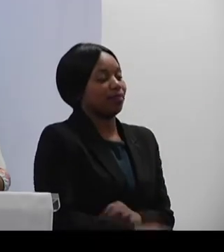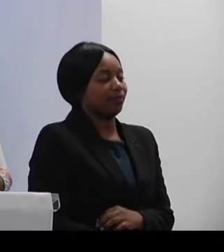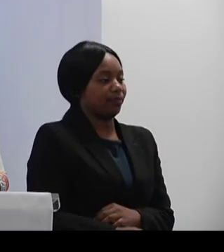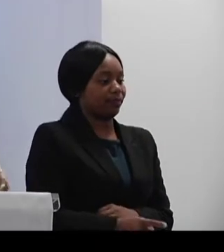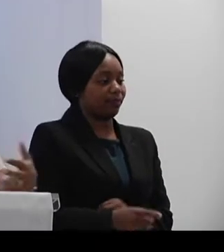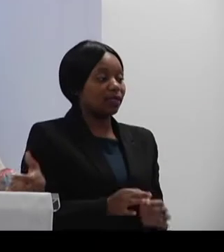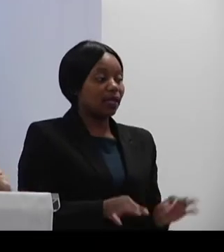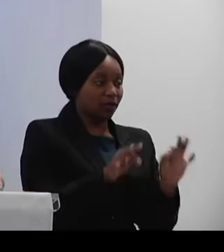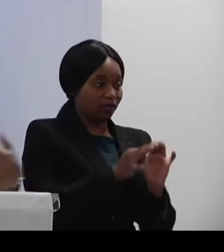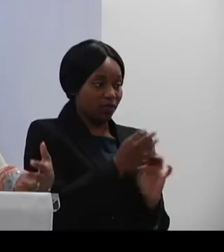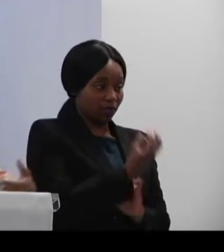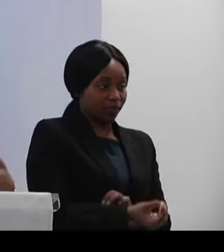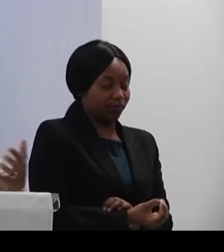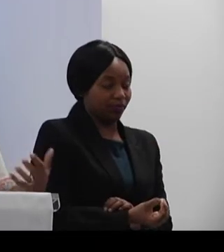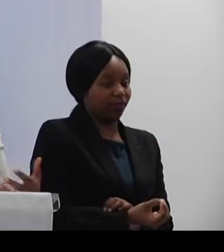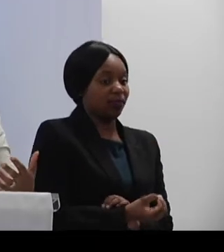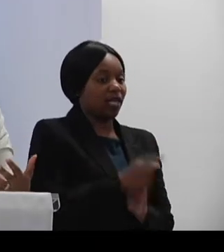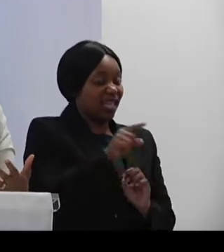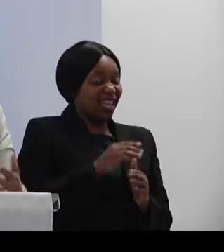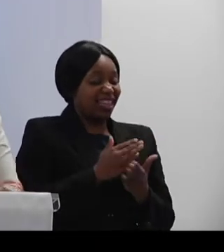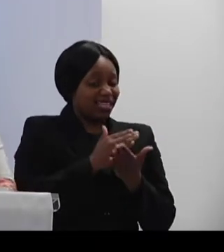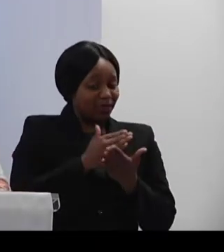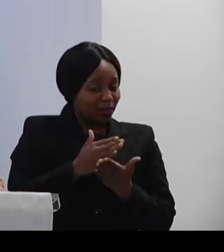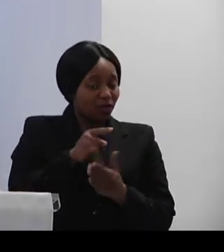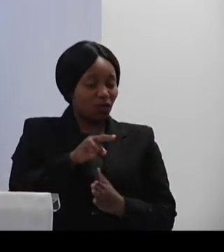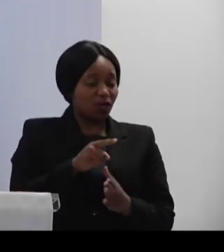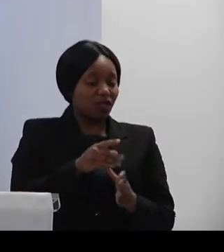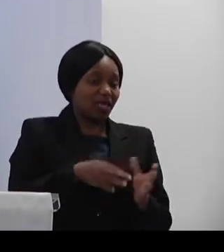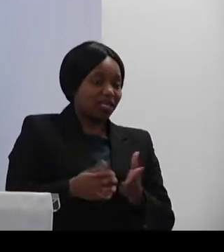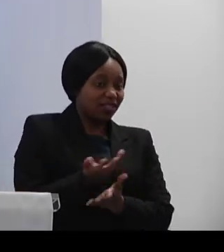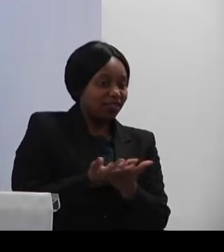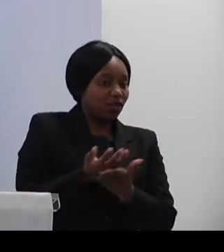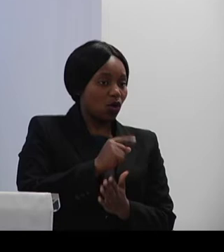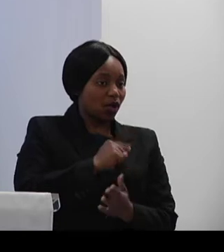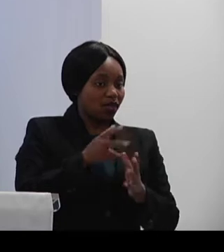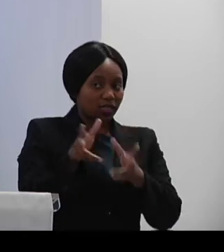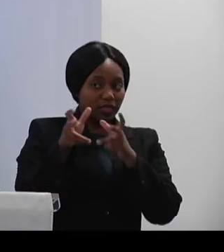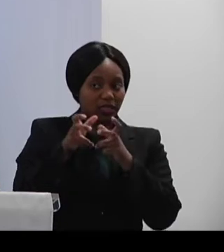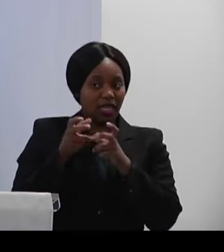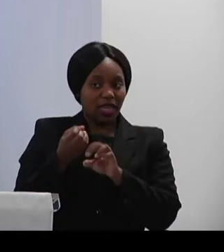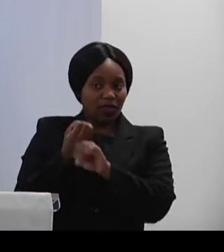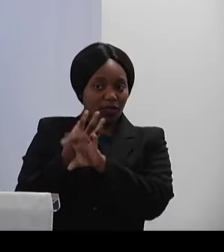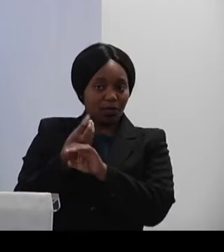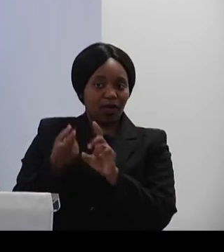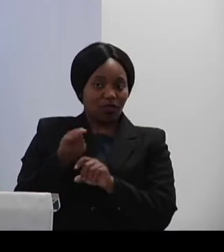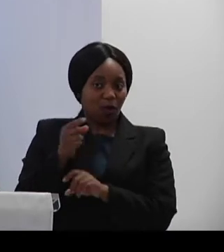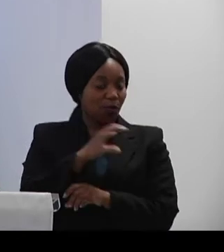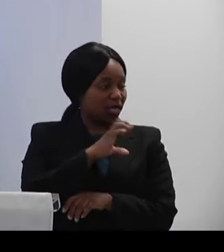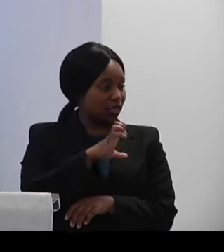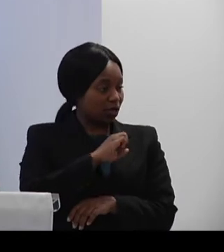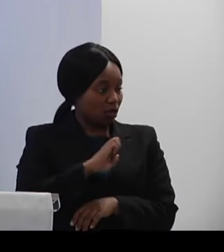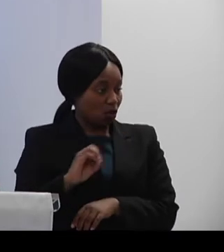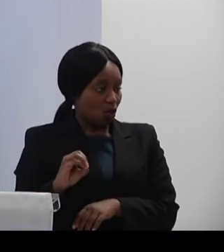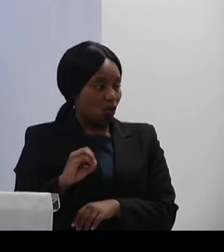that is part of the deliberation that I think, just picking up from the feedback that was made now,